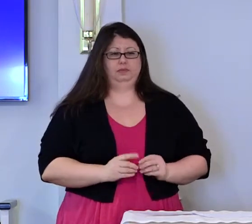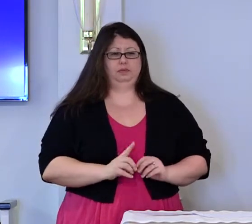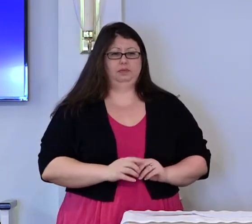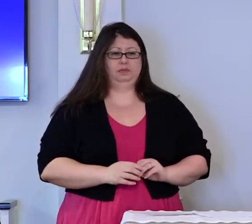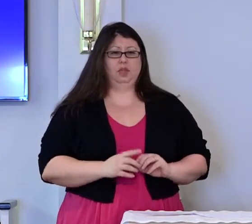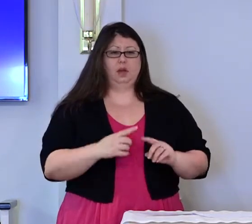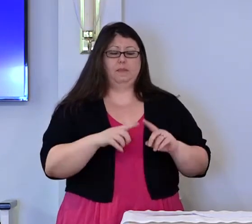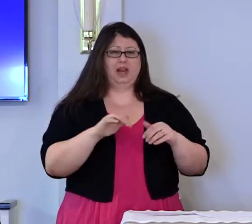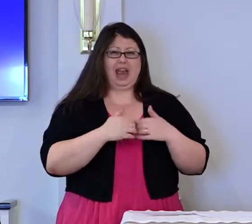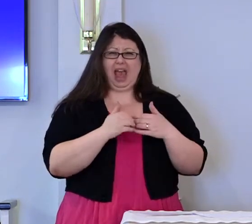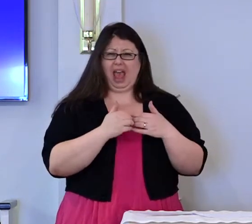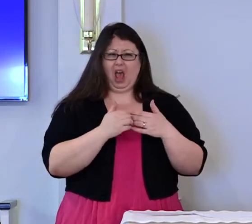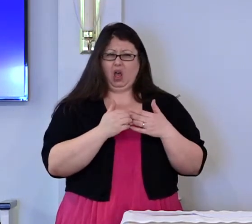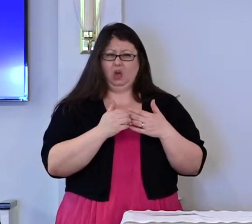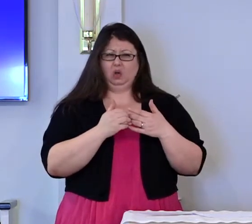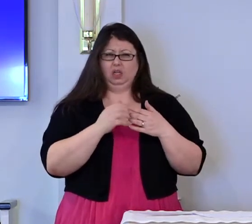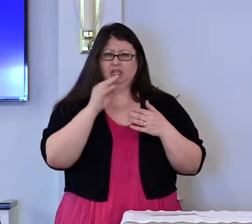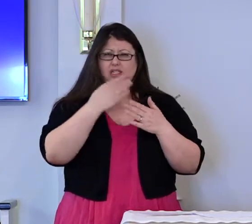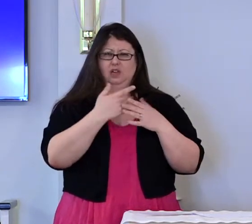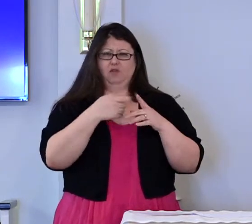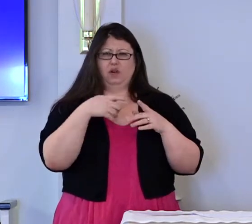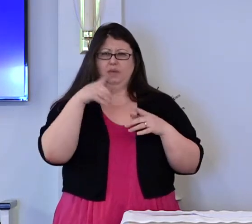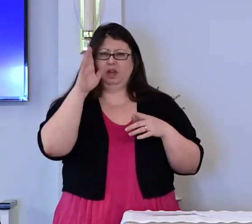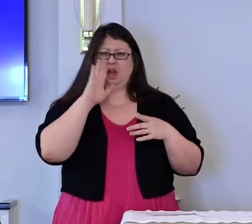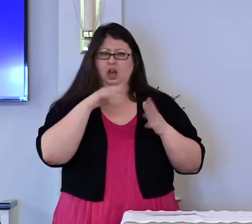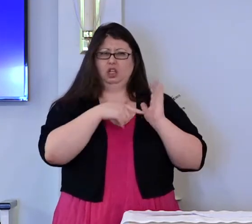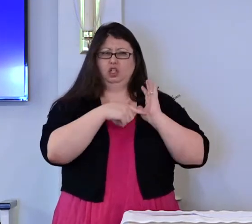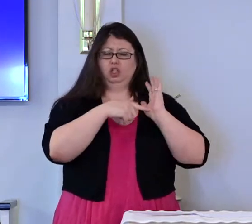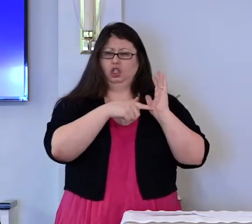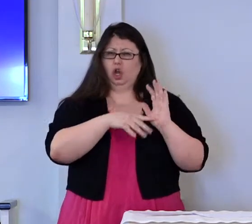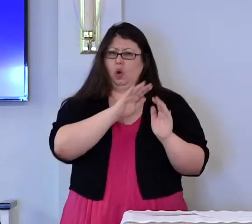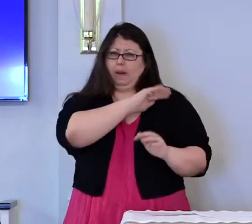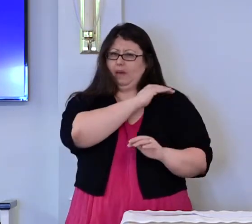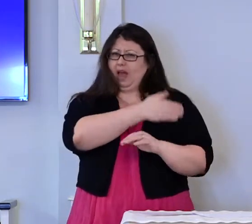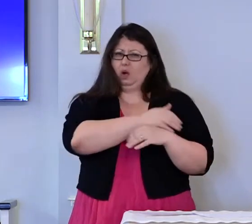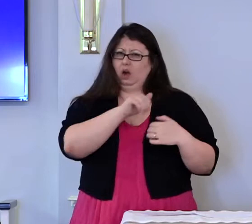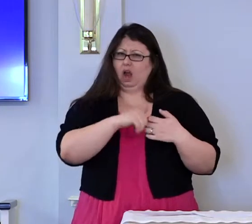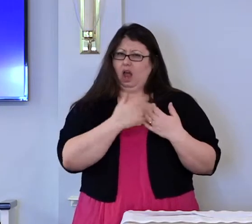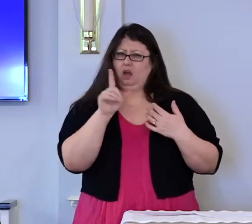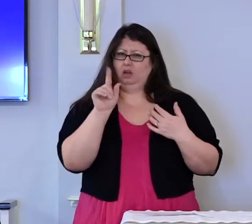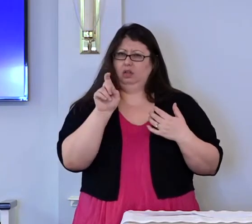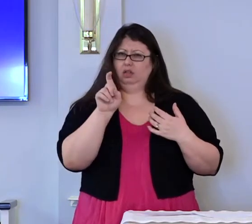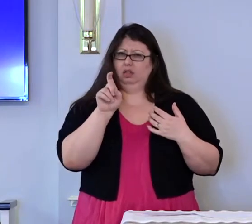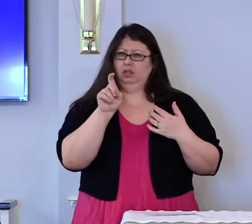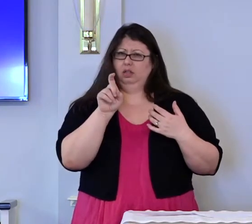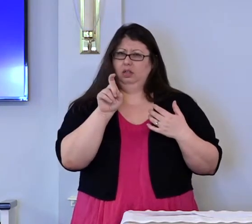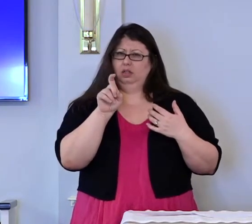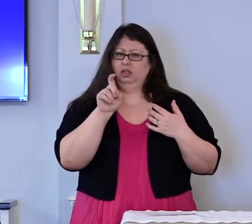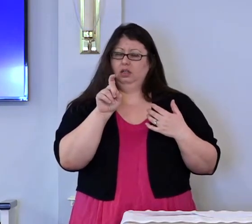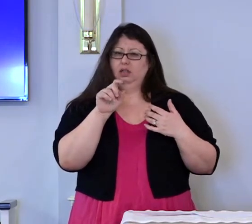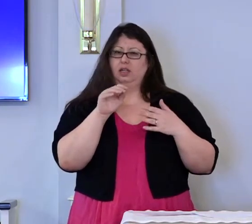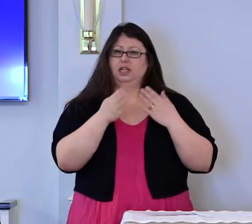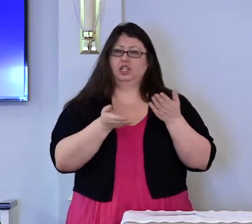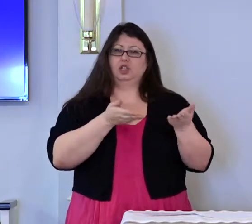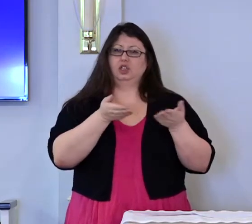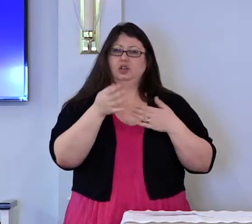But how does the son of God show his power in serving others?